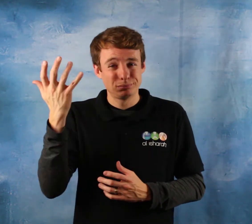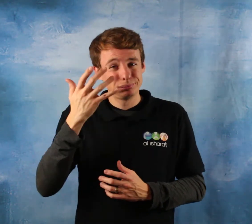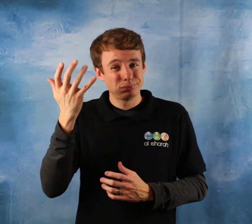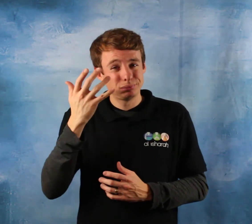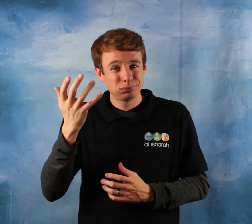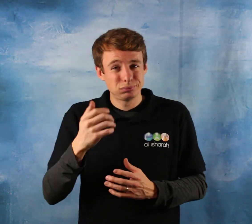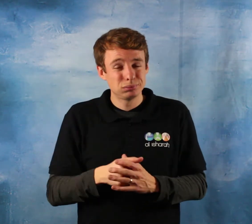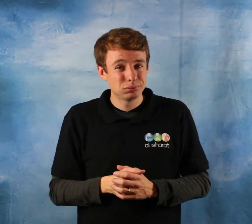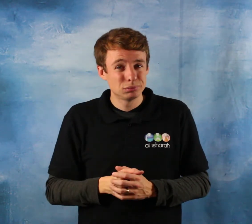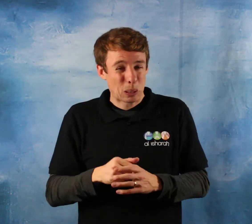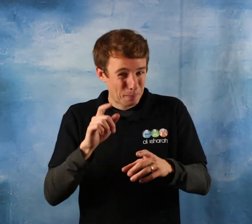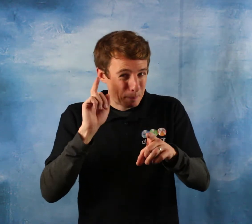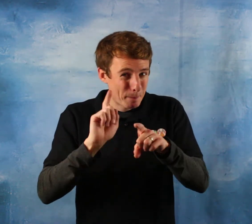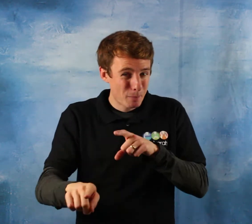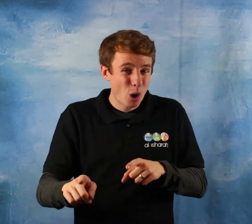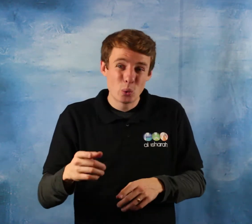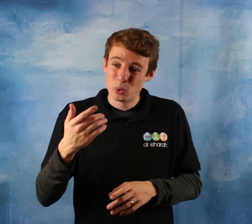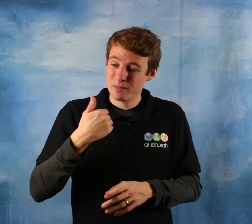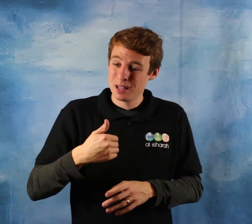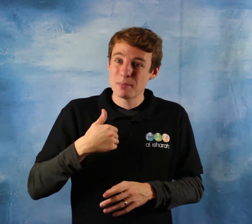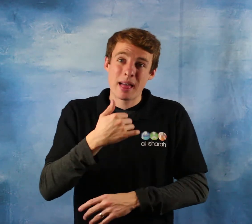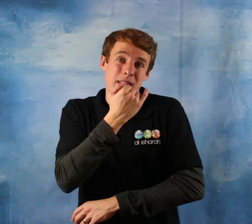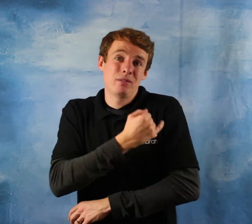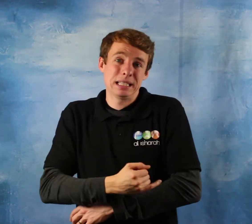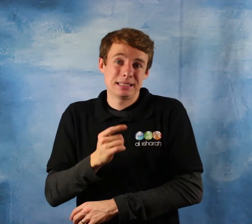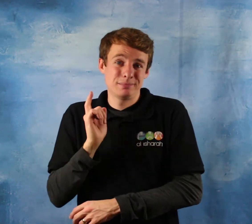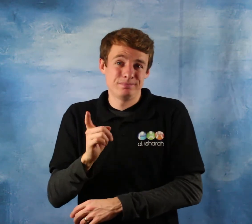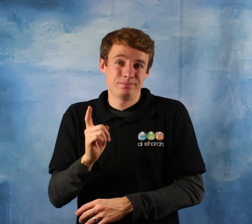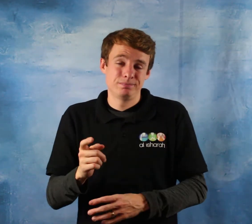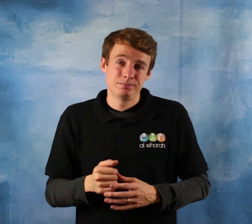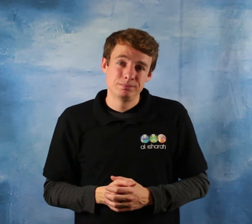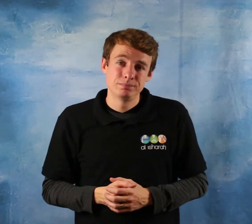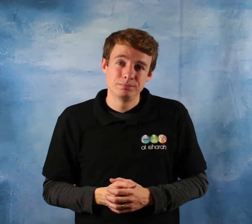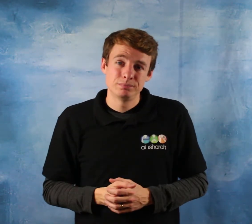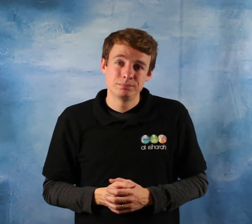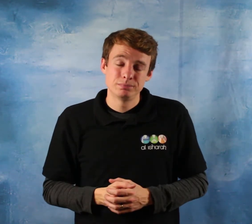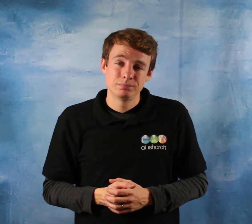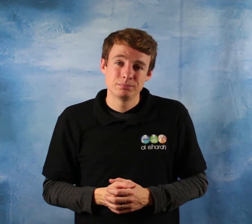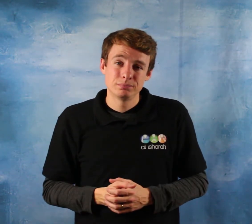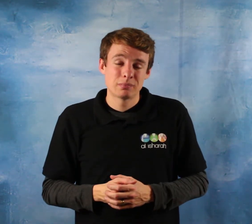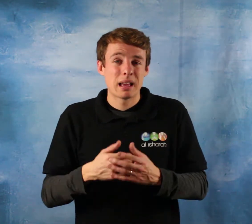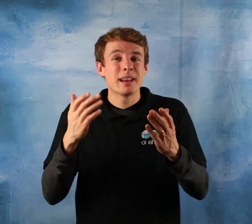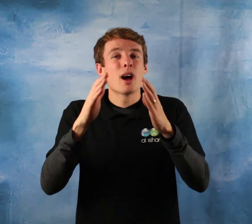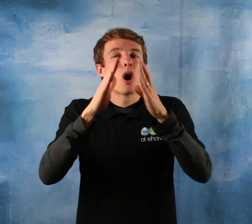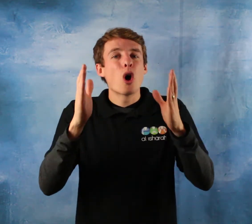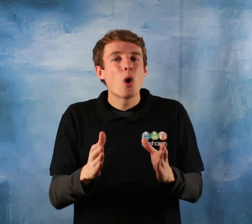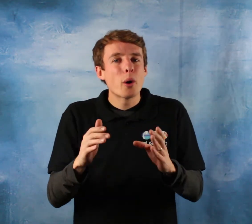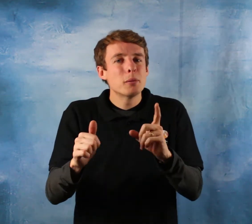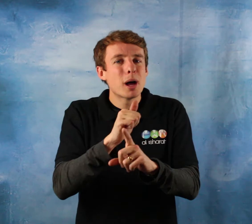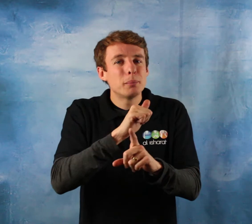highest boroughs in terms of rates of domestic abuse in London between 2015 and 2016 there were